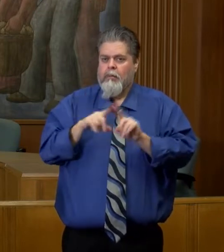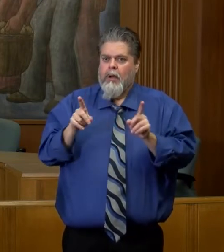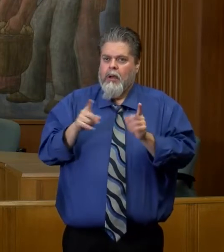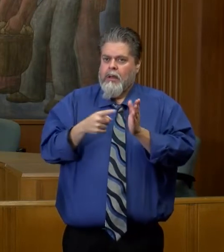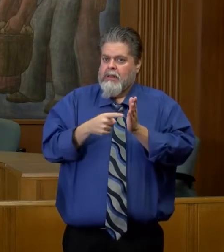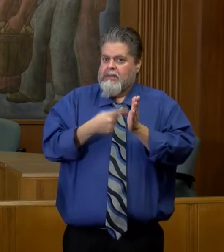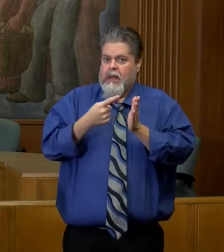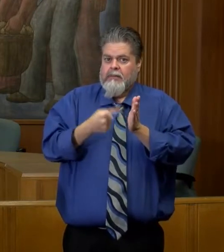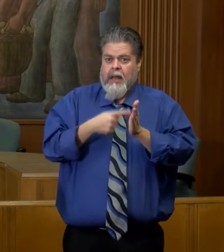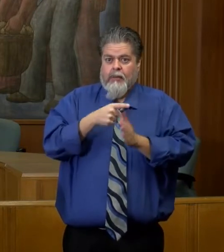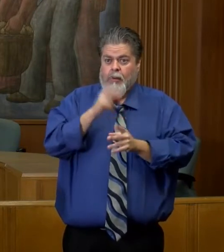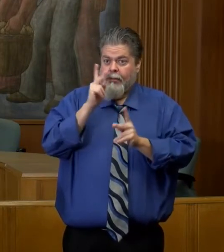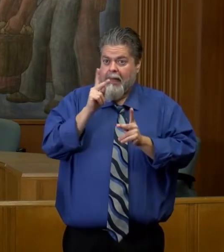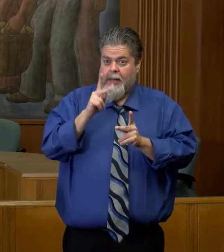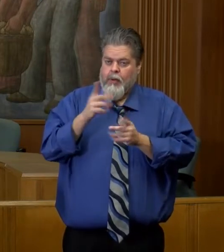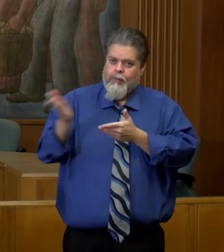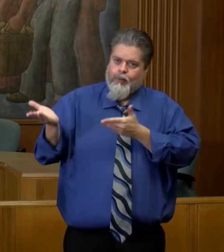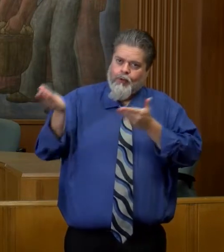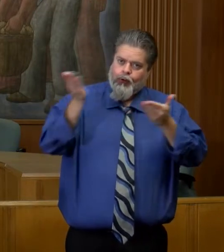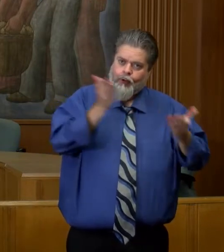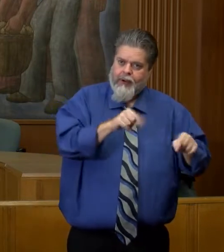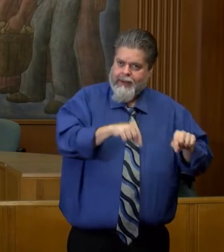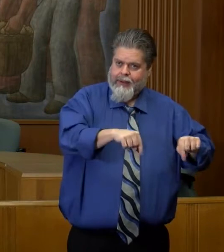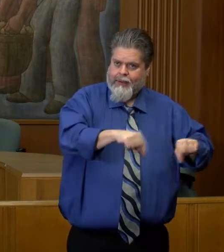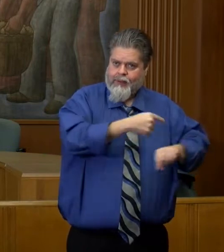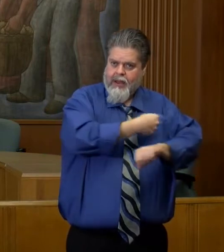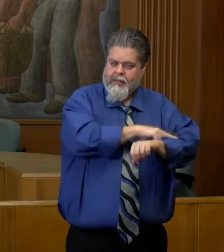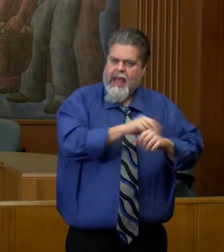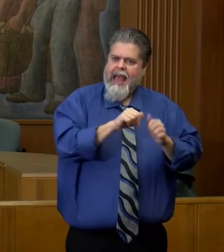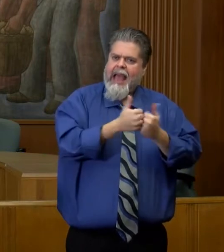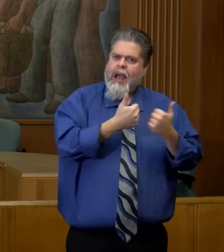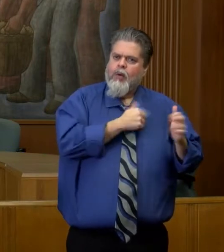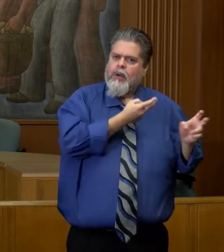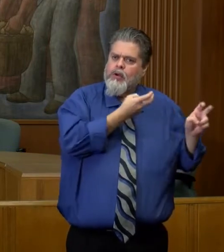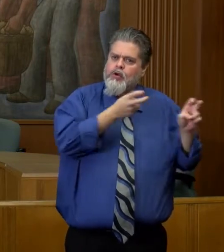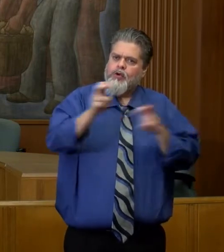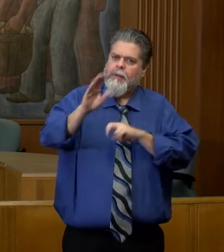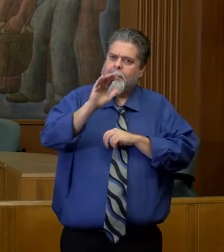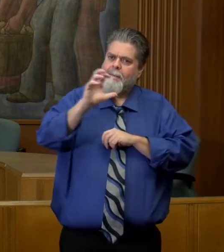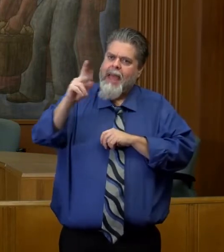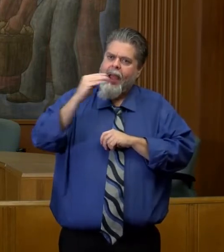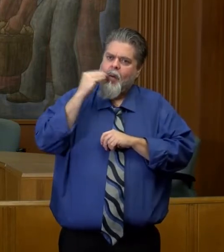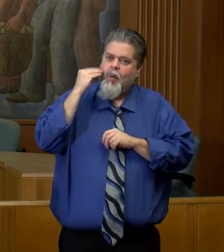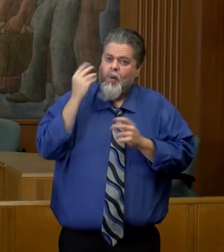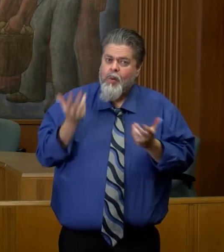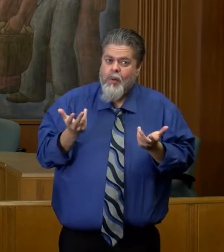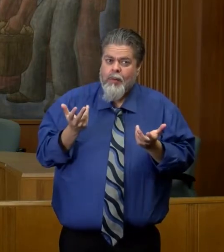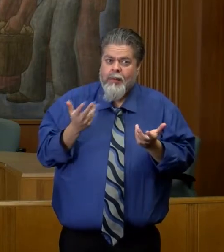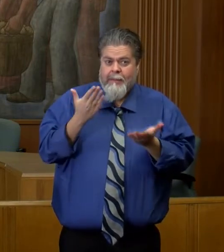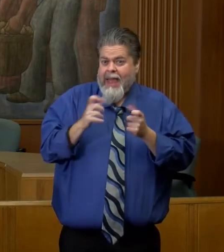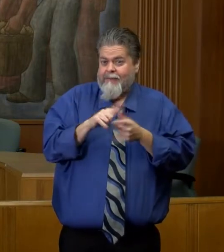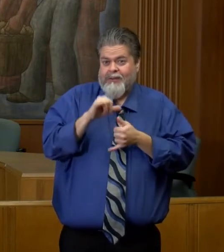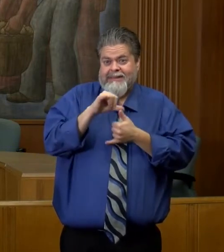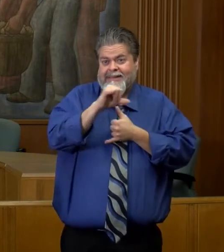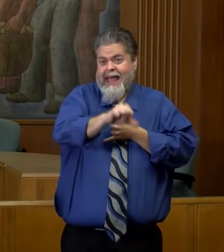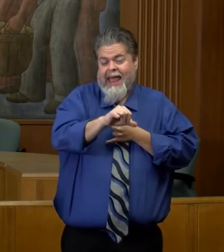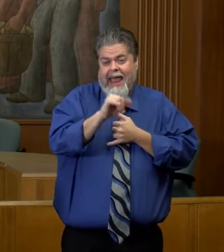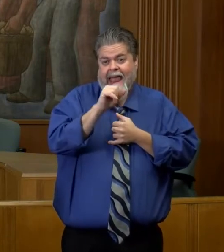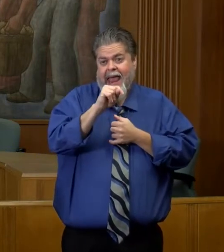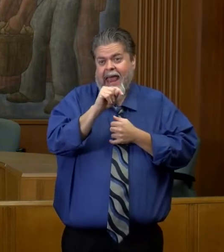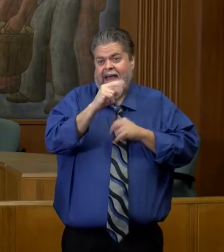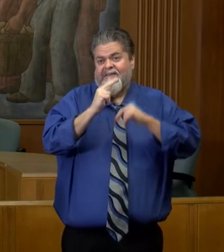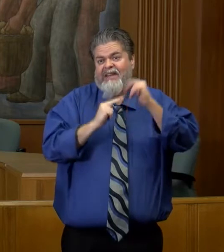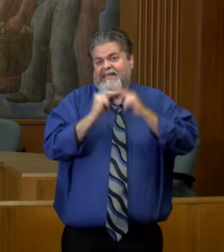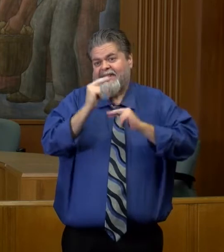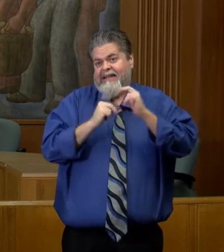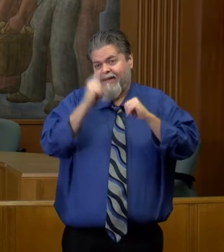some of these folks that we take care of in the hospital here can be difficult to transition to home, and they may need to stay at one of our outlying facilities